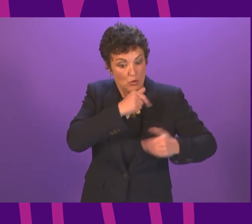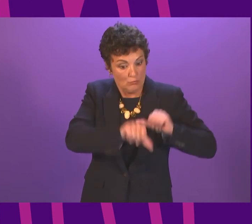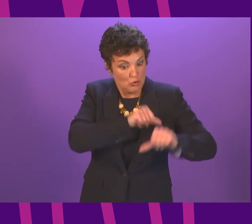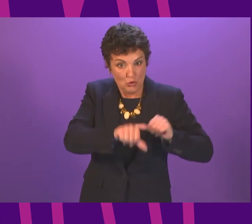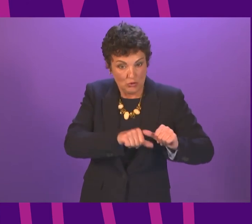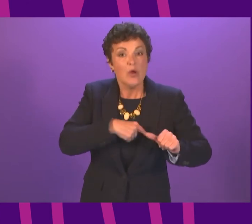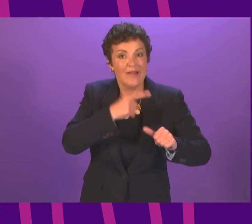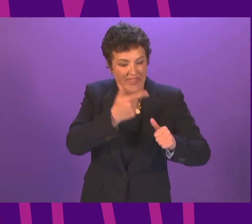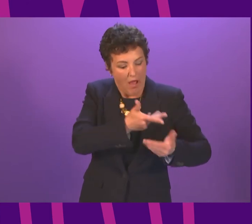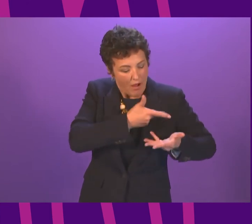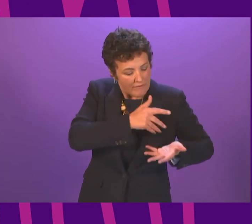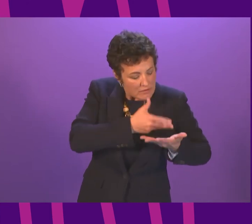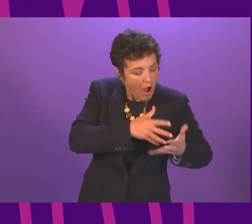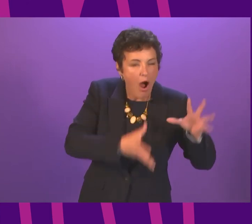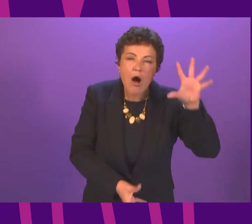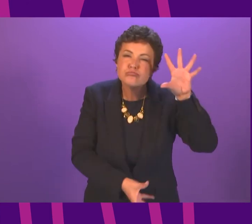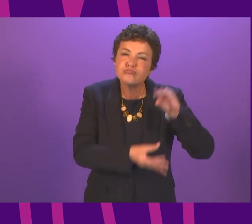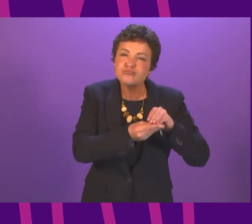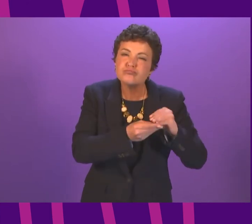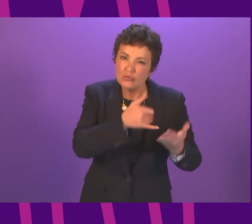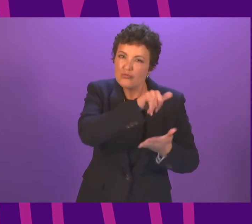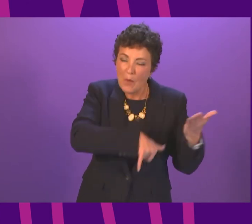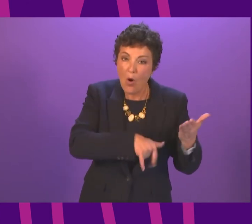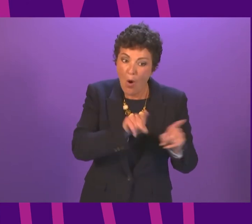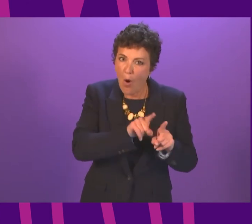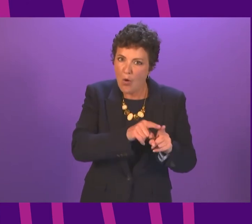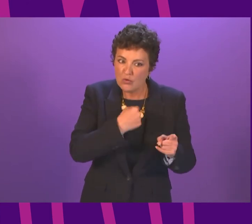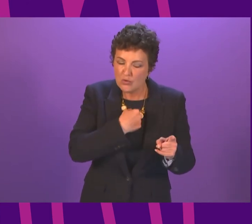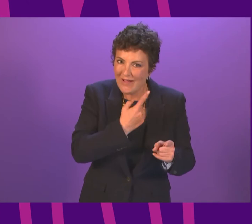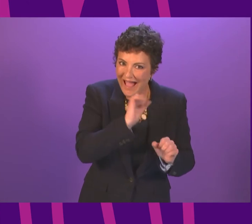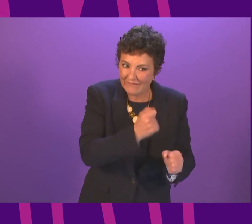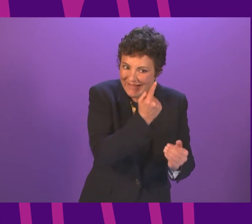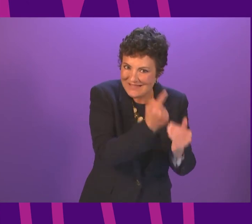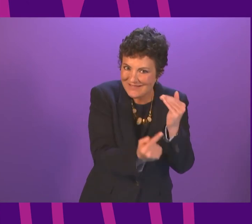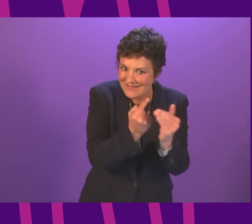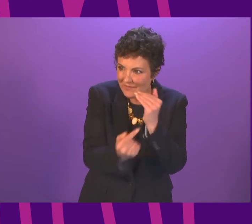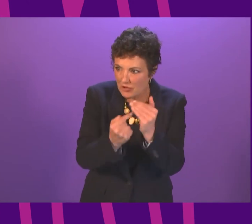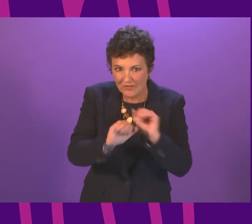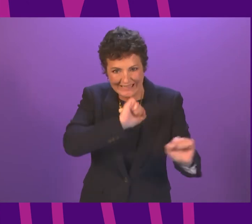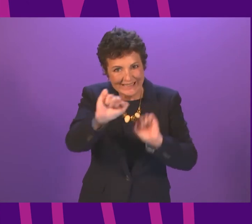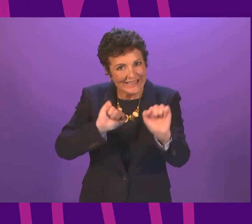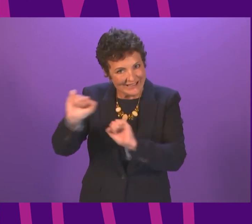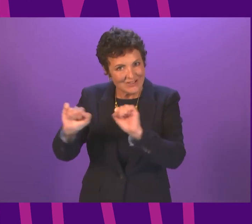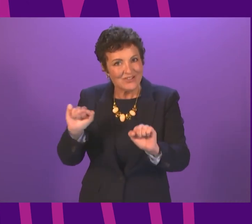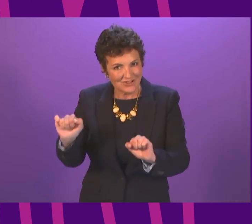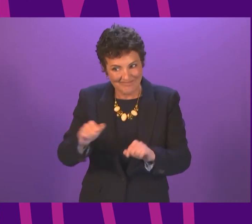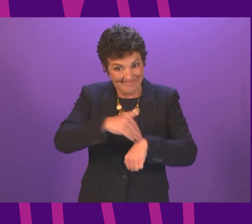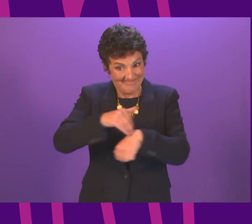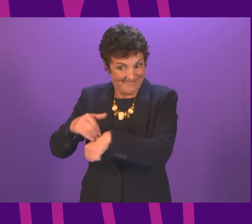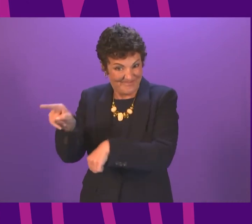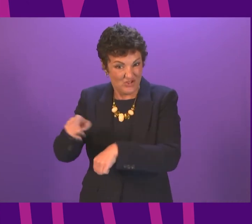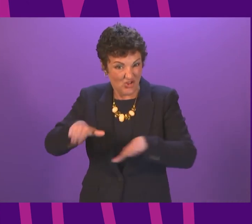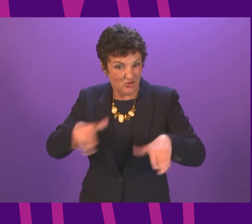produced an overview report and has also produced, of course, the individual case reviews for each of the affected